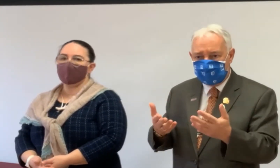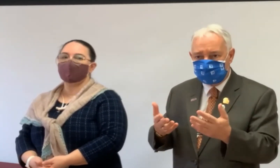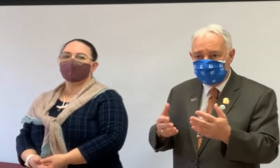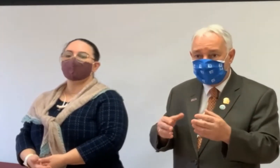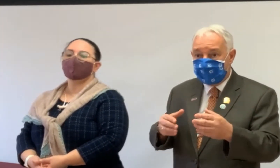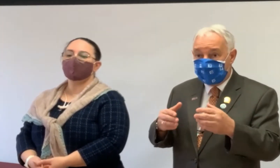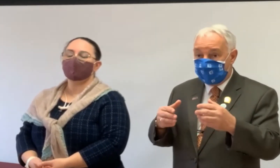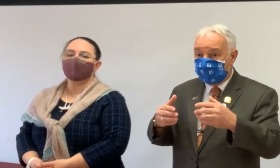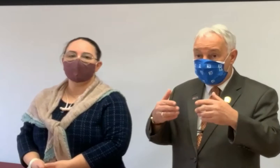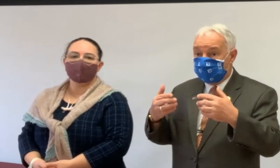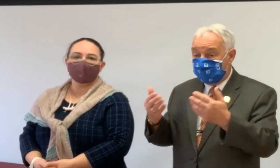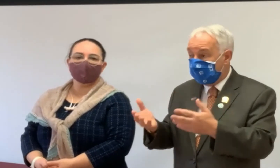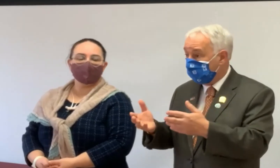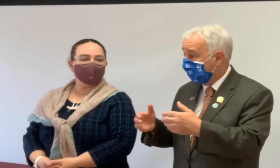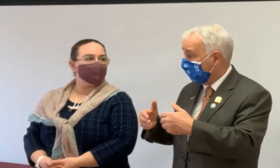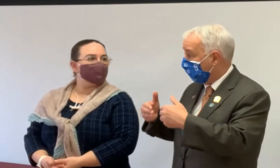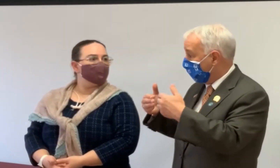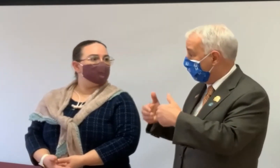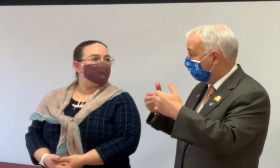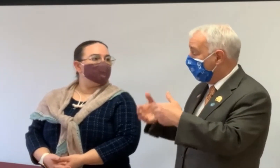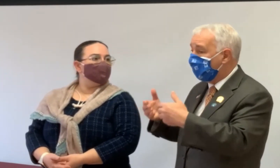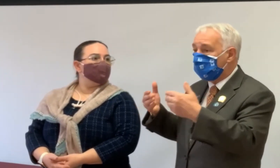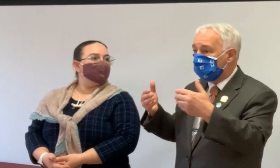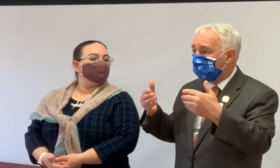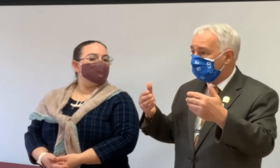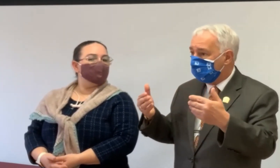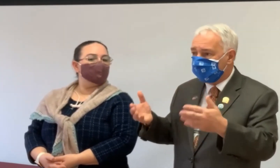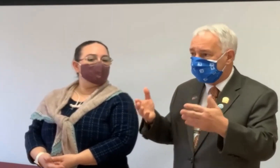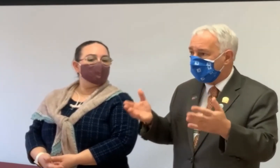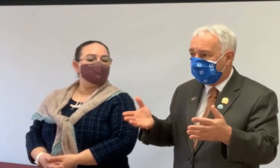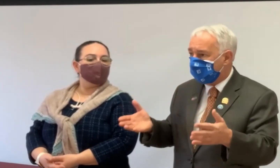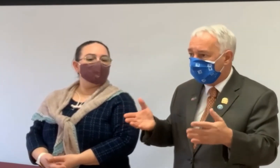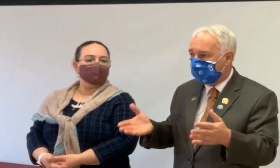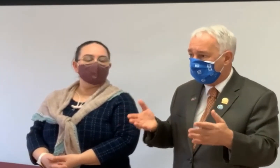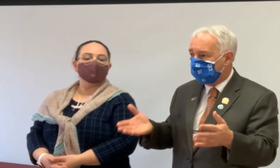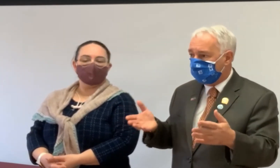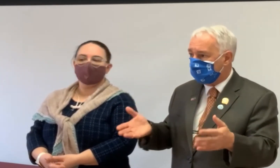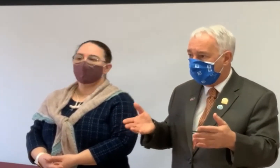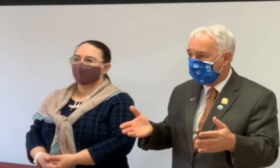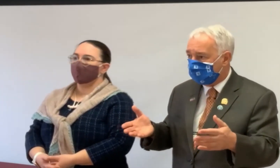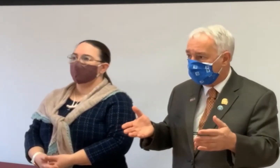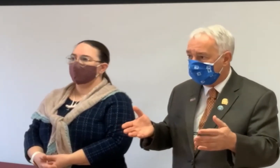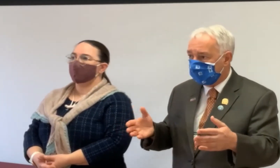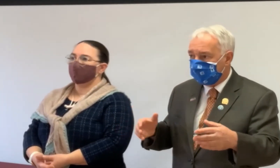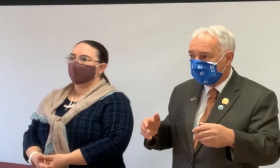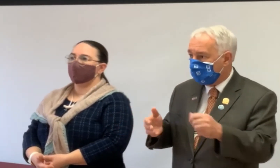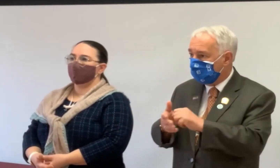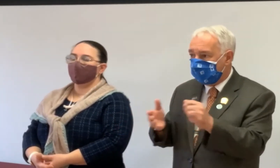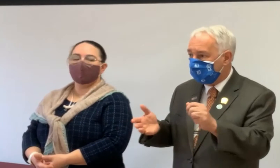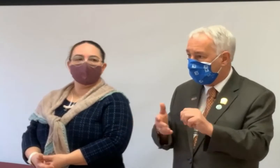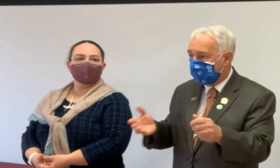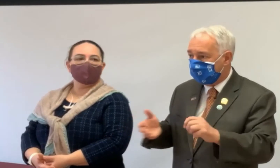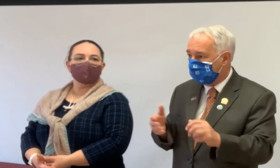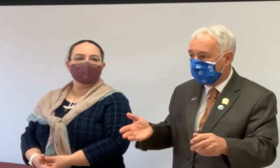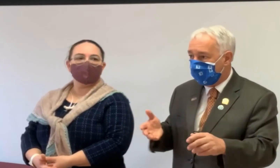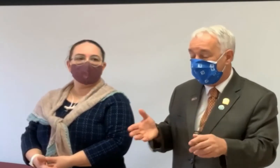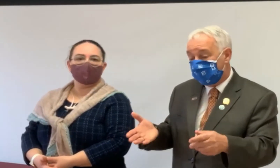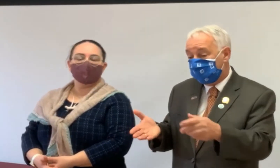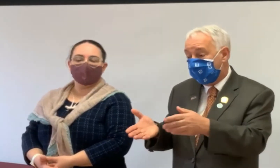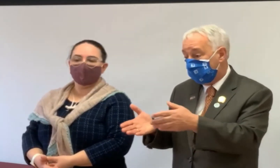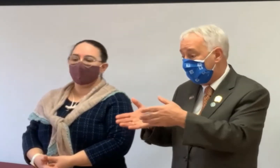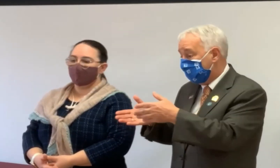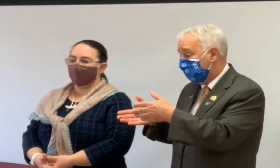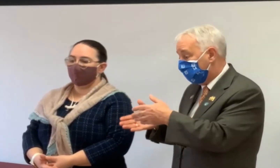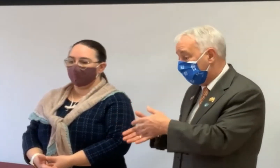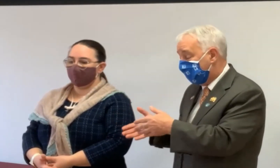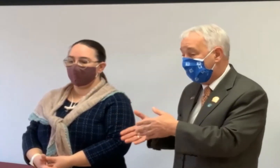concept. Uh, and remember there is no monthly payment on the reverse mortgage. You don't write a check out to the bank.